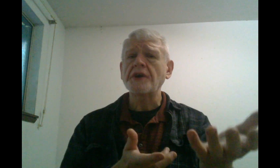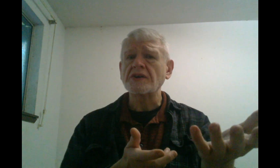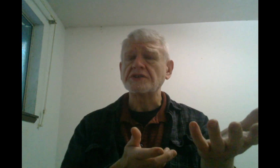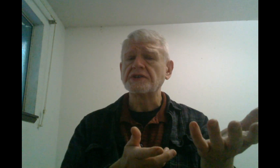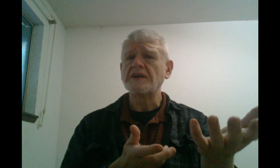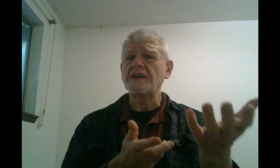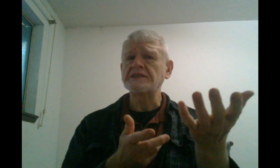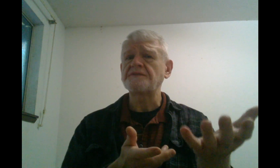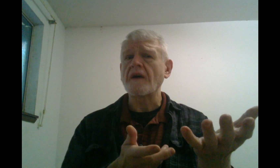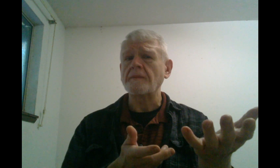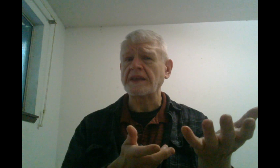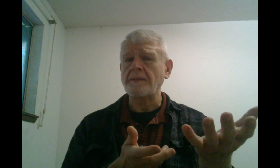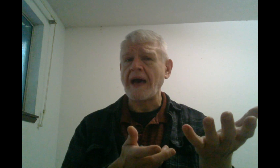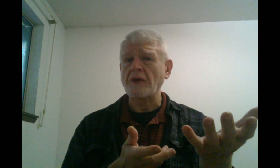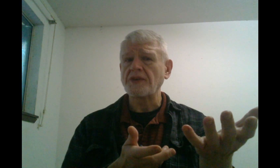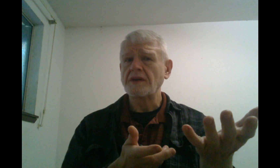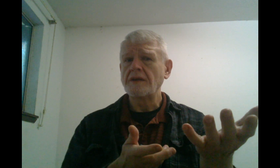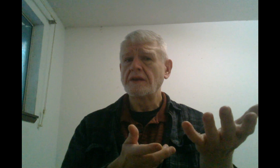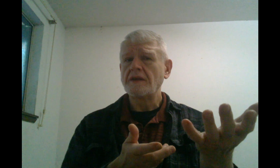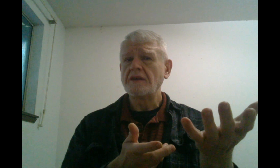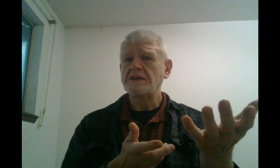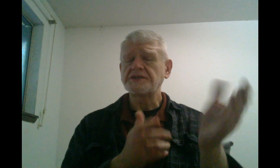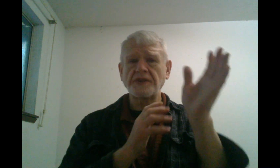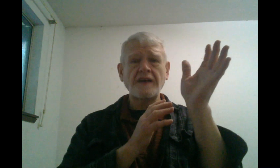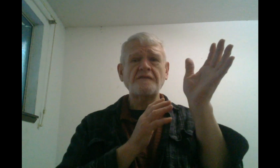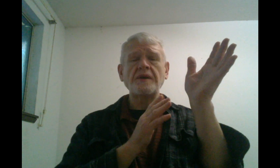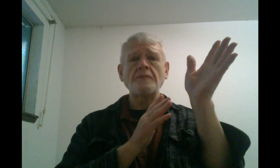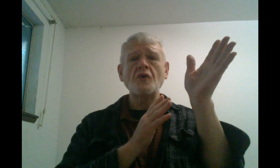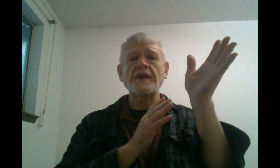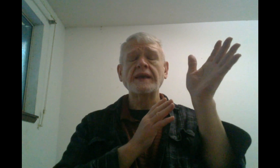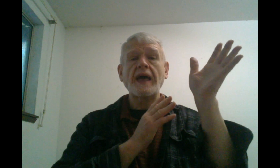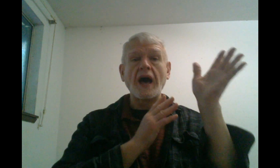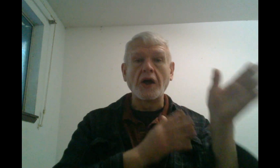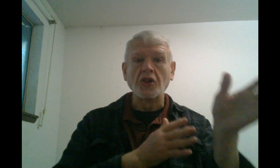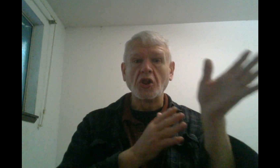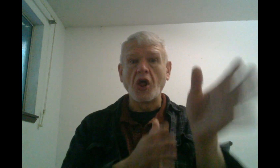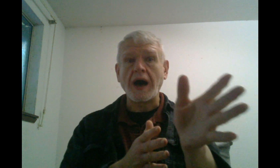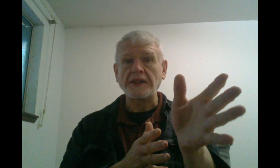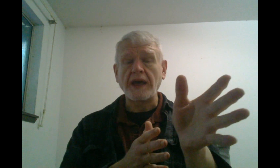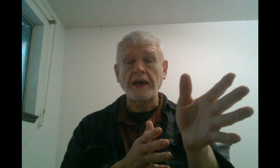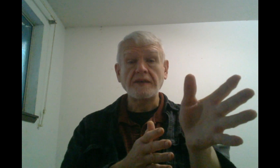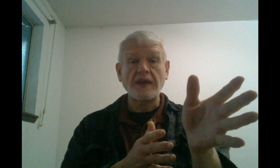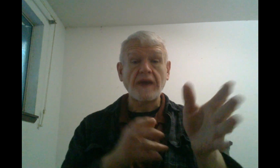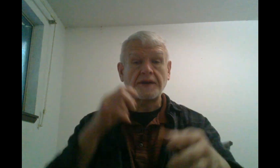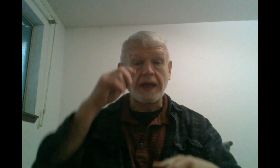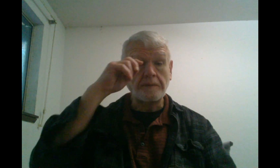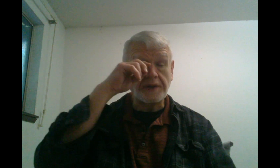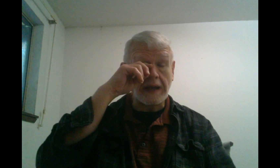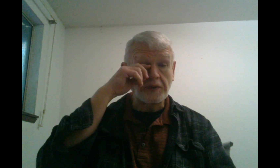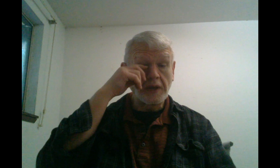church is farming them out. So, they've been moving a lot. Like, they've had to empty out,